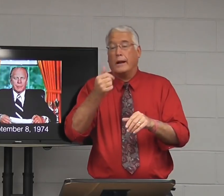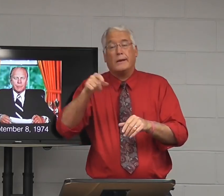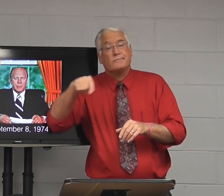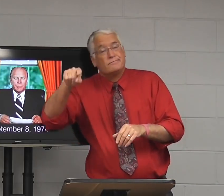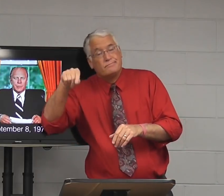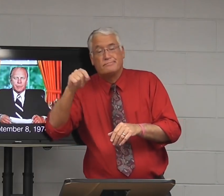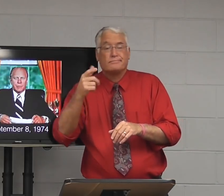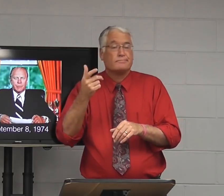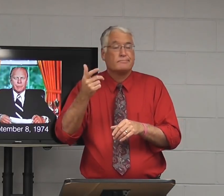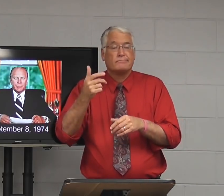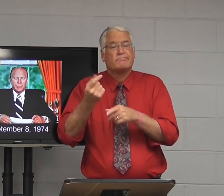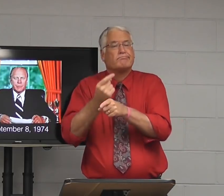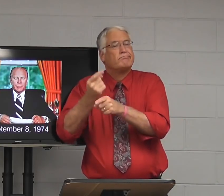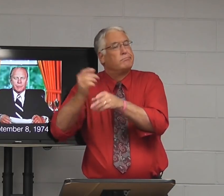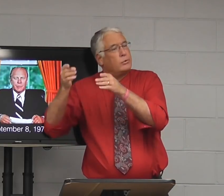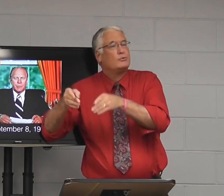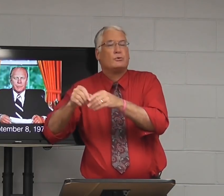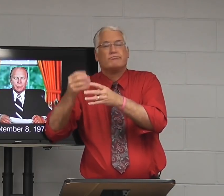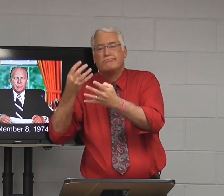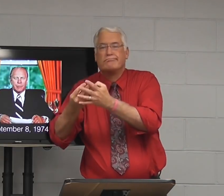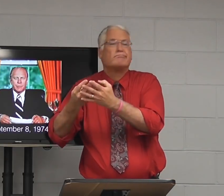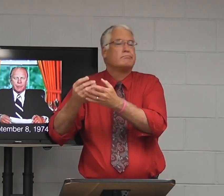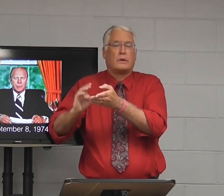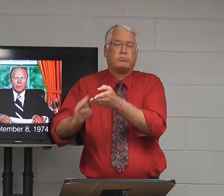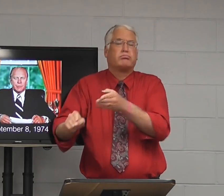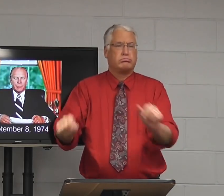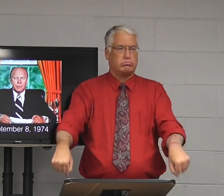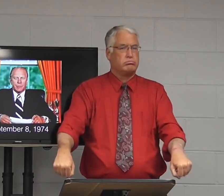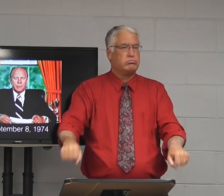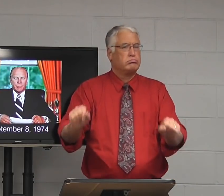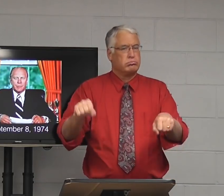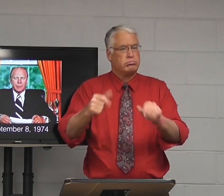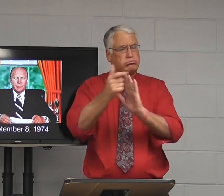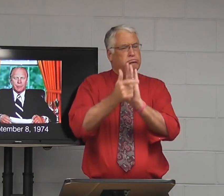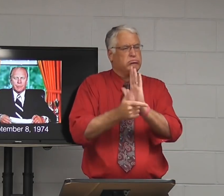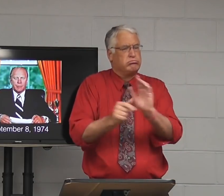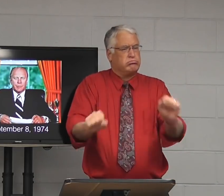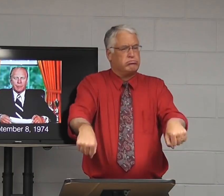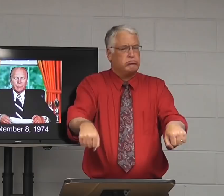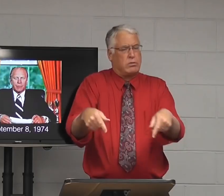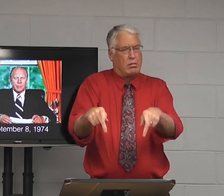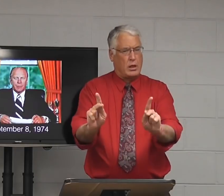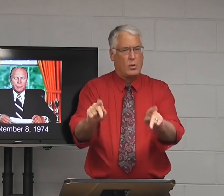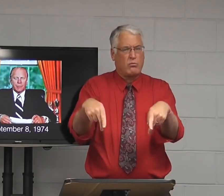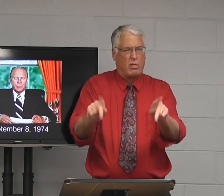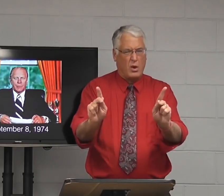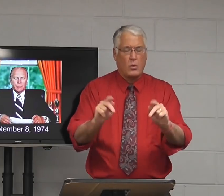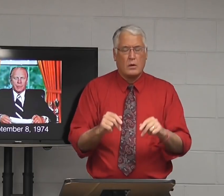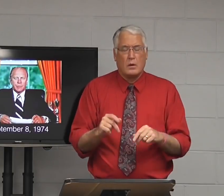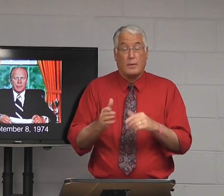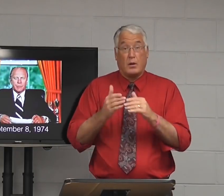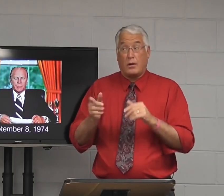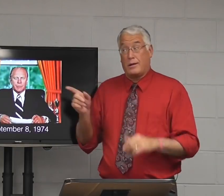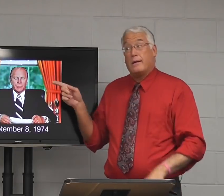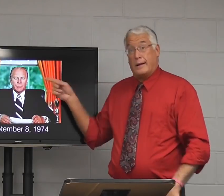politics, anyone, you know, a regular person who's in prison, he can pardon that. Legally, that's what the president can do.